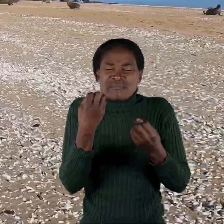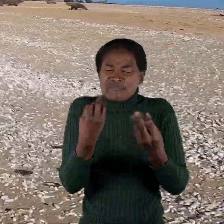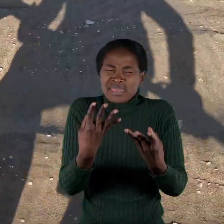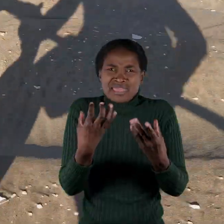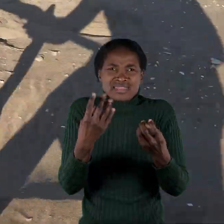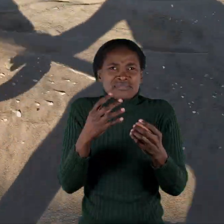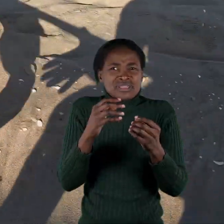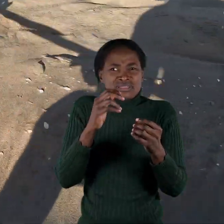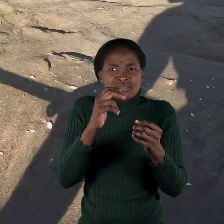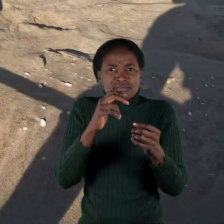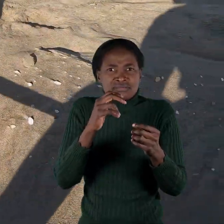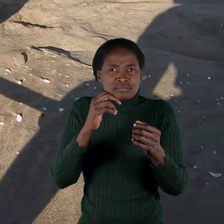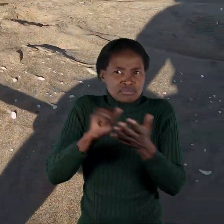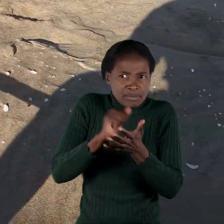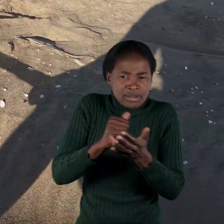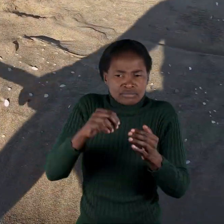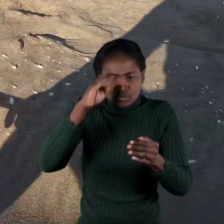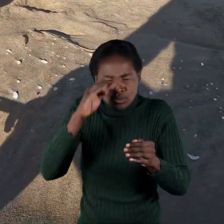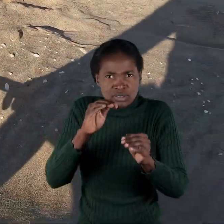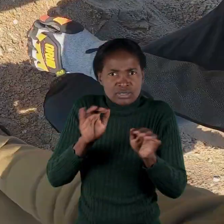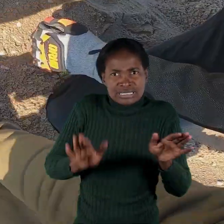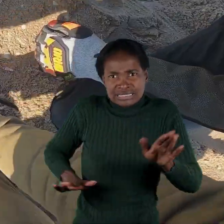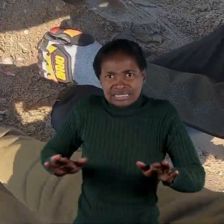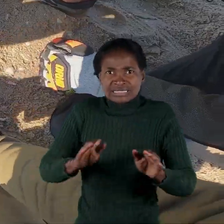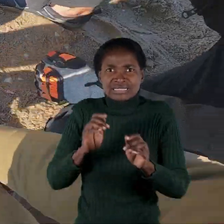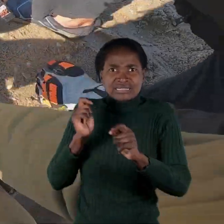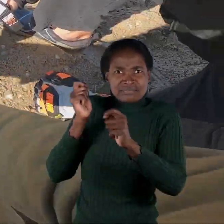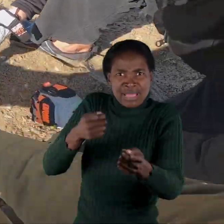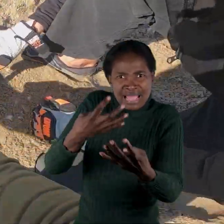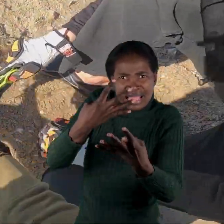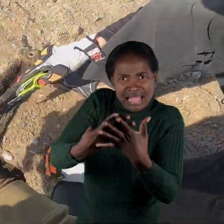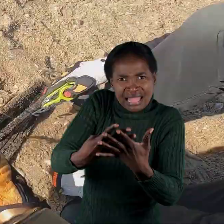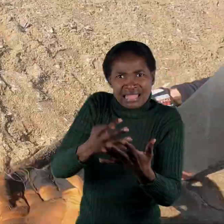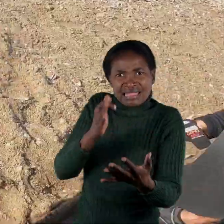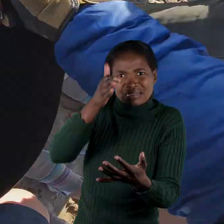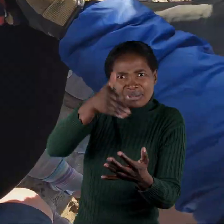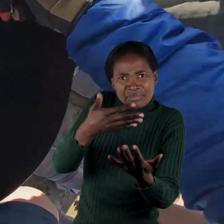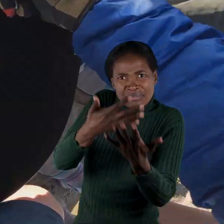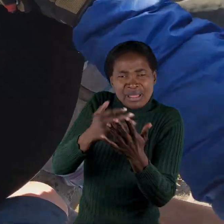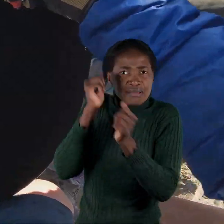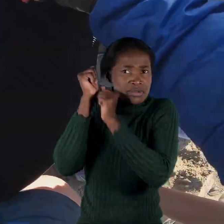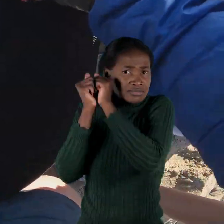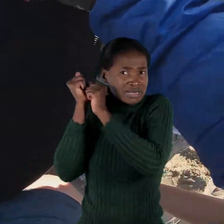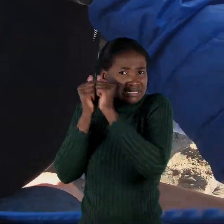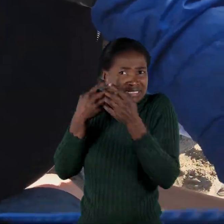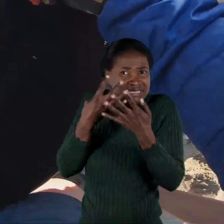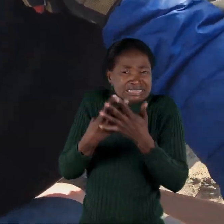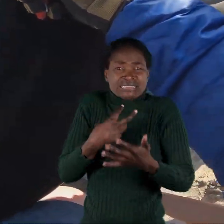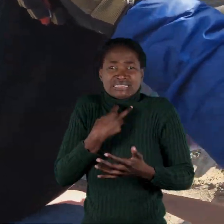to catch seals entangled in fishing line, rope and packaging straps. And it is extremely important that we